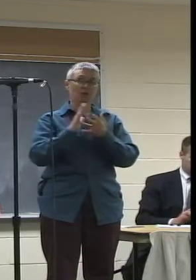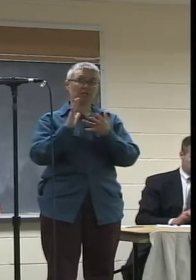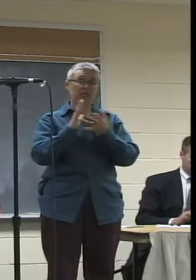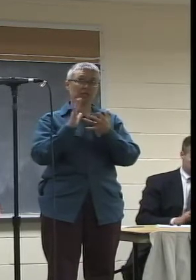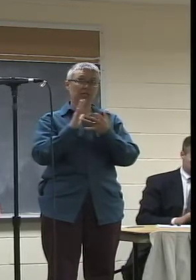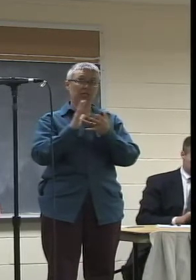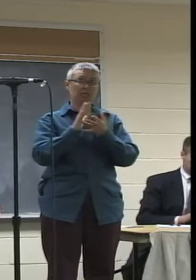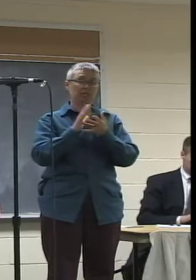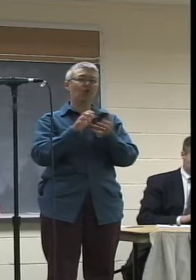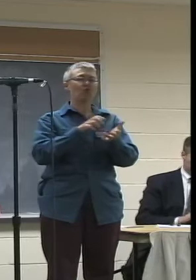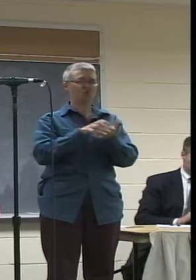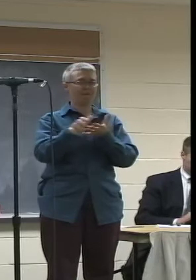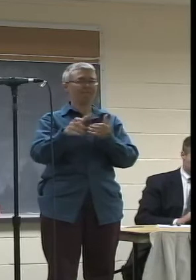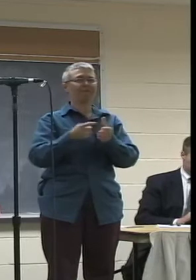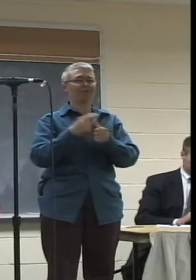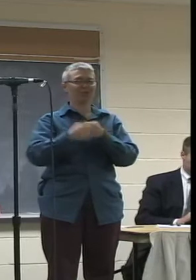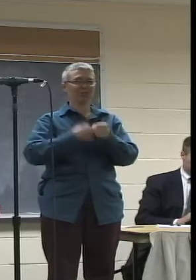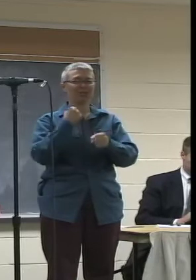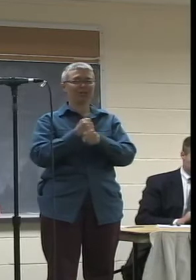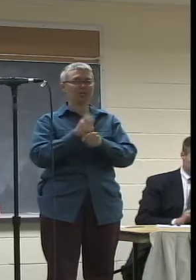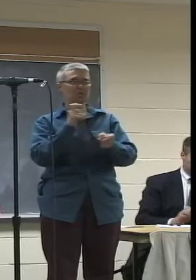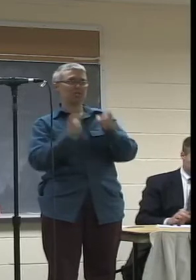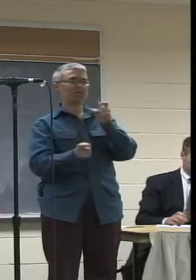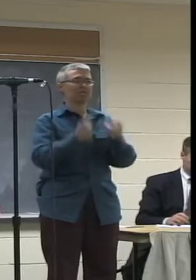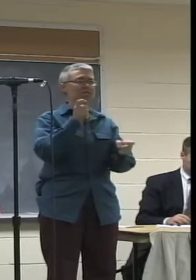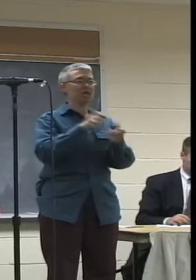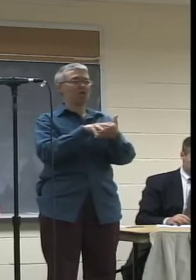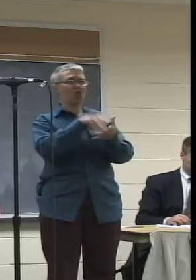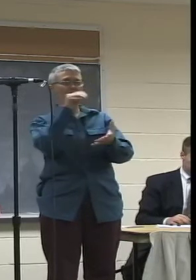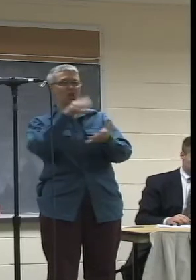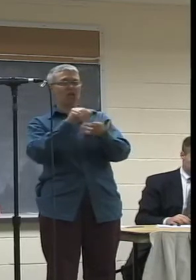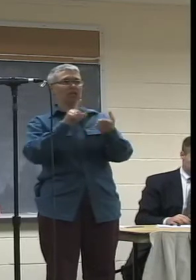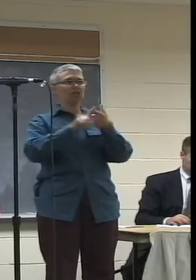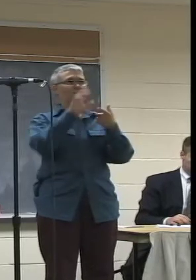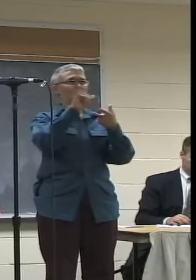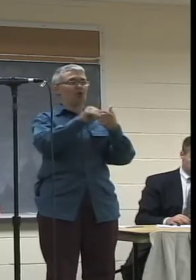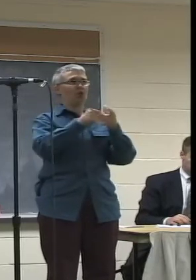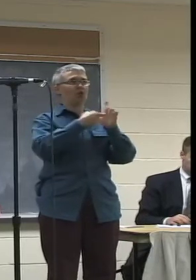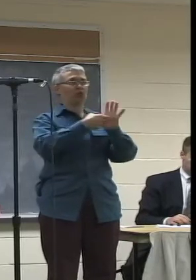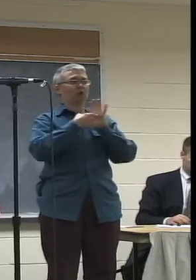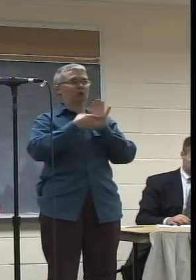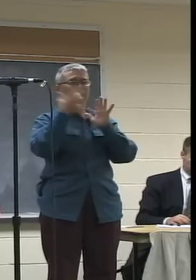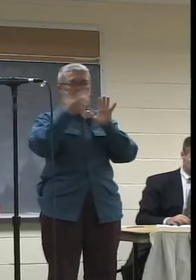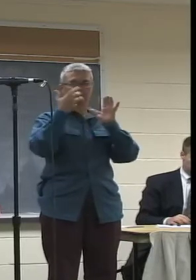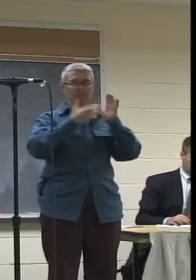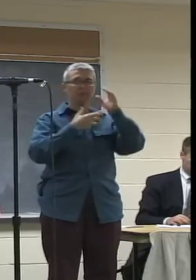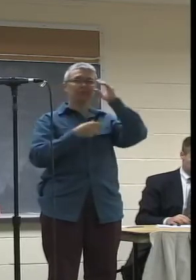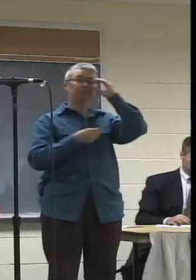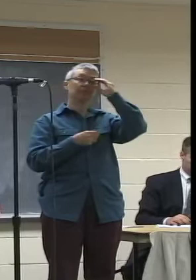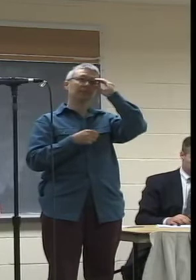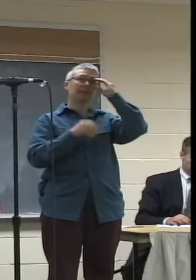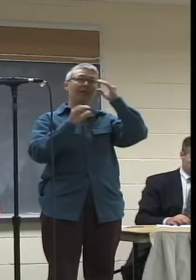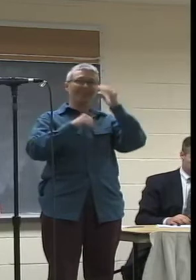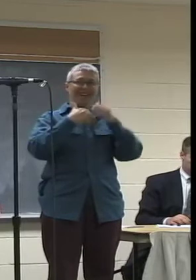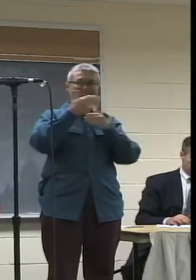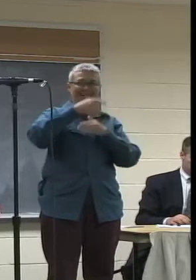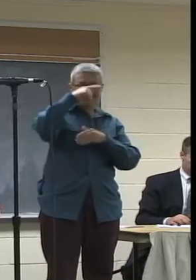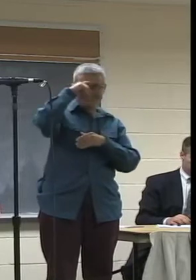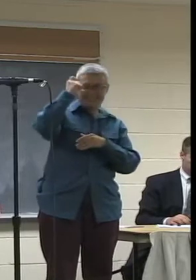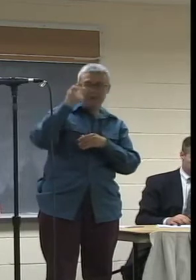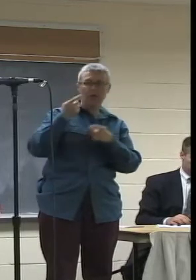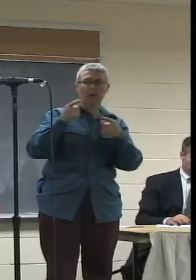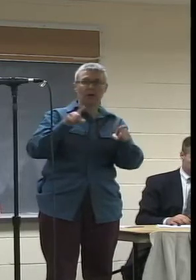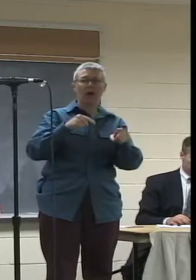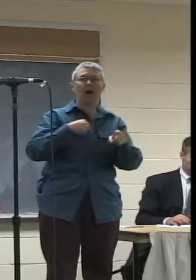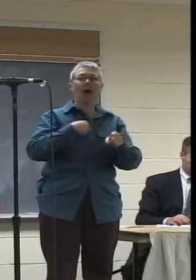rough first year at the high school, adjusting her learning style to the demands of the high school, that summer I